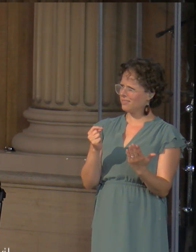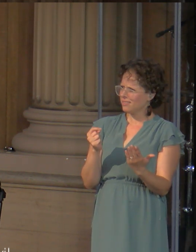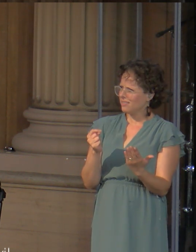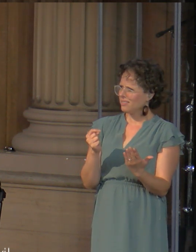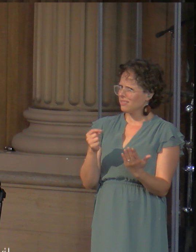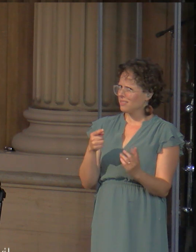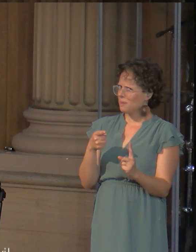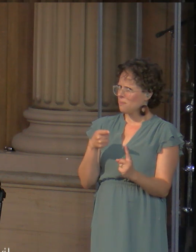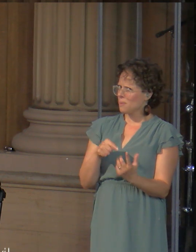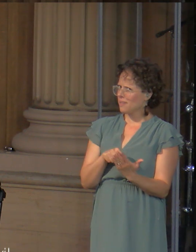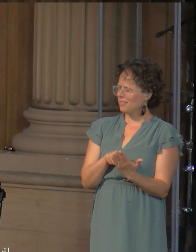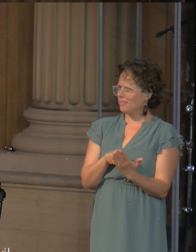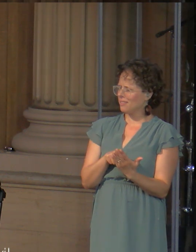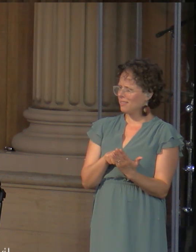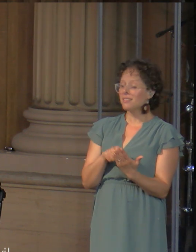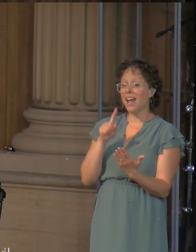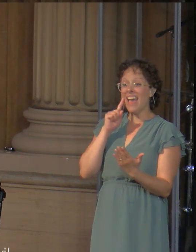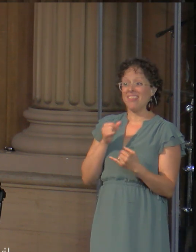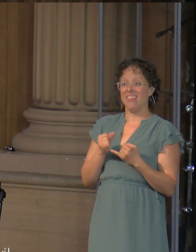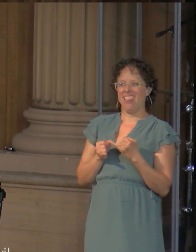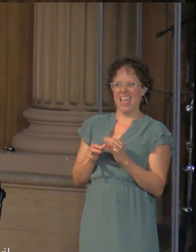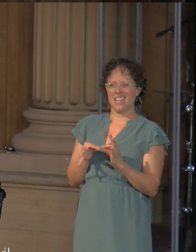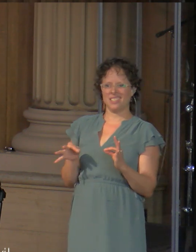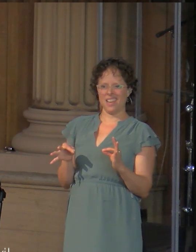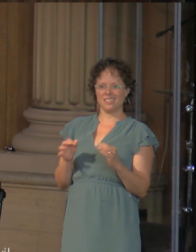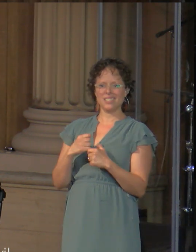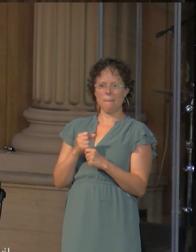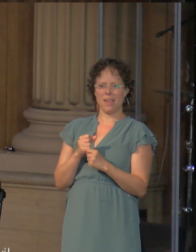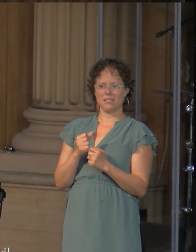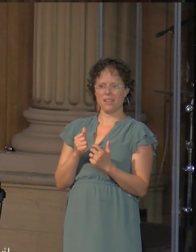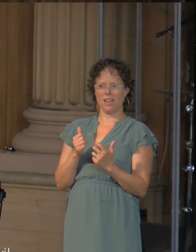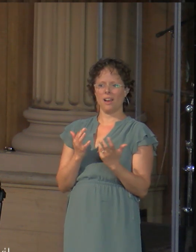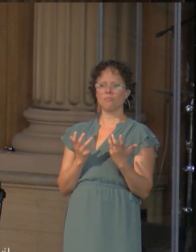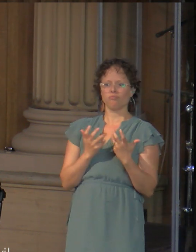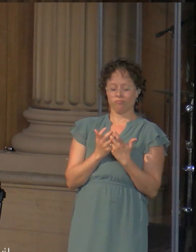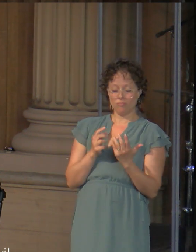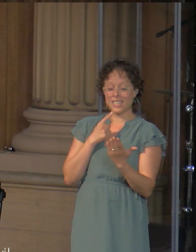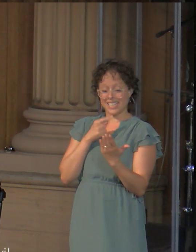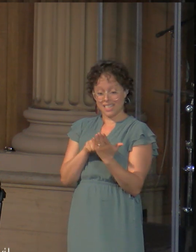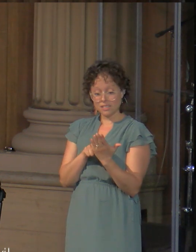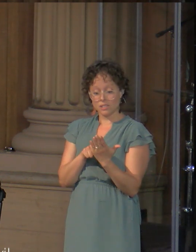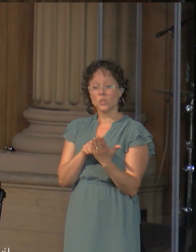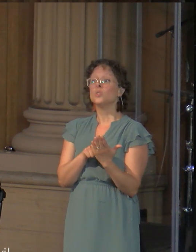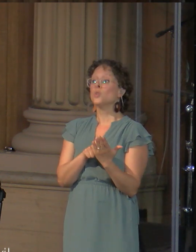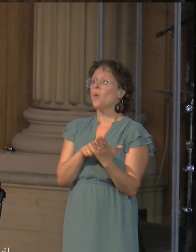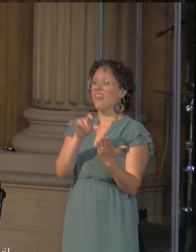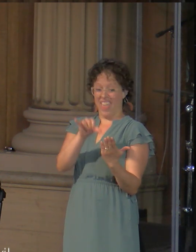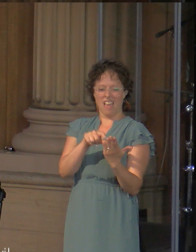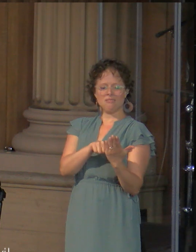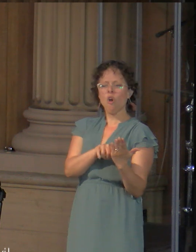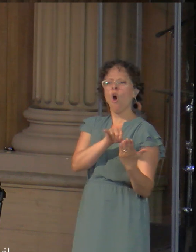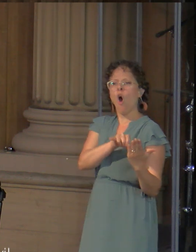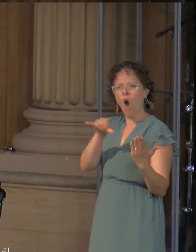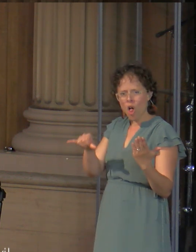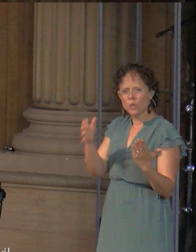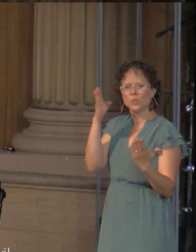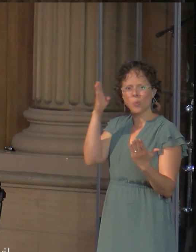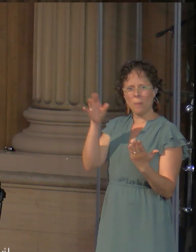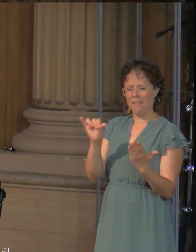at? And I think the last sentence in this section makes sense of it. He says, so also will it be with this evil generation. So he's not necessarily